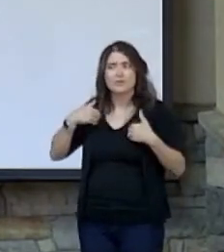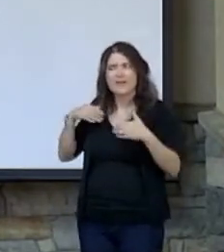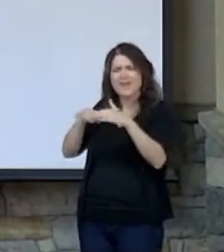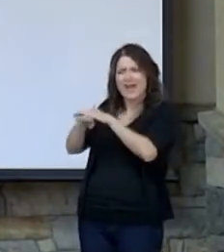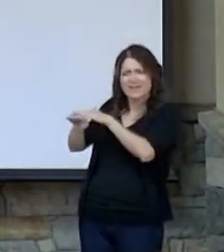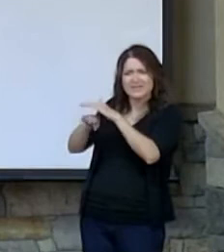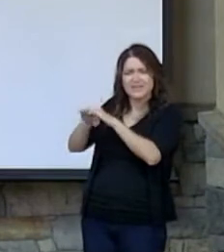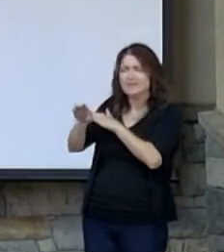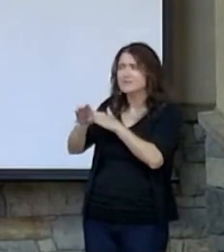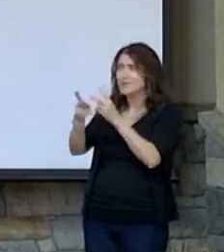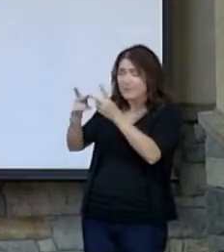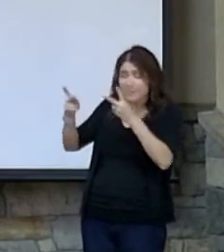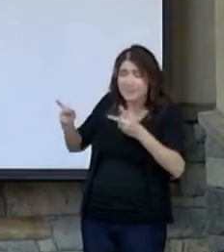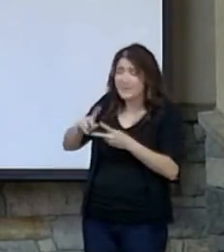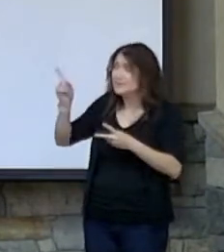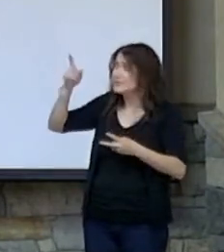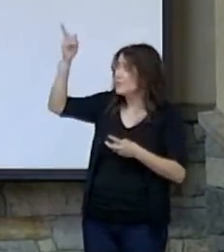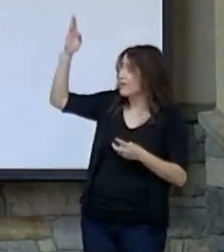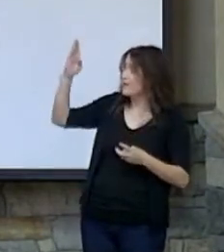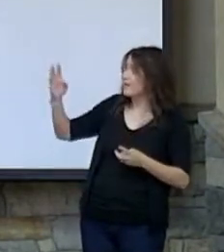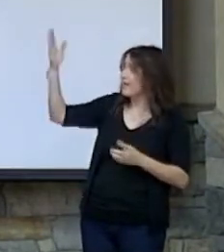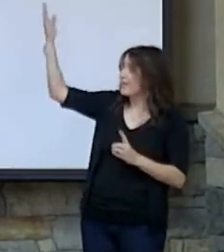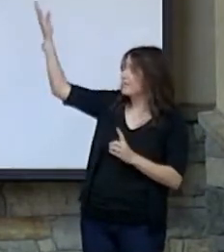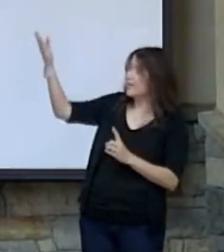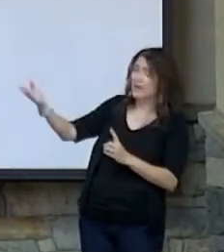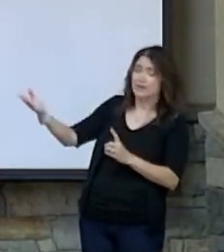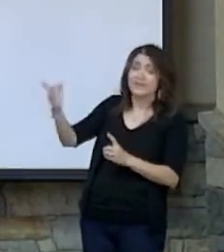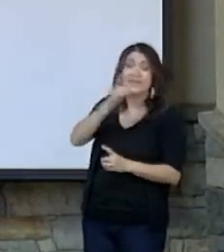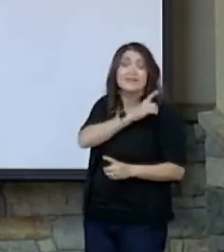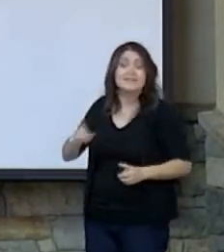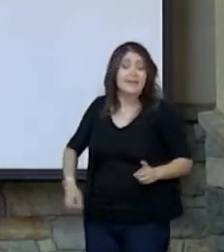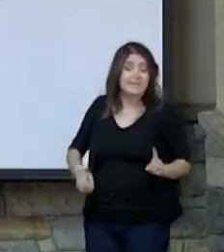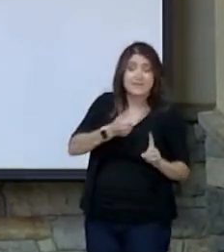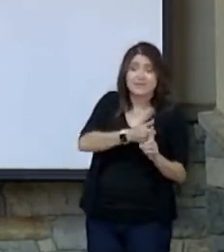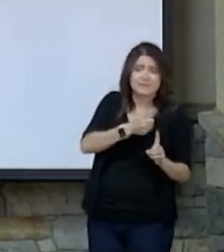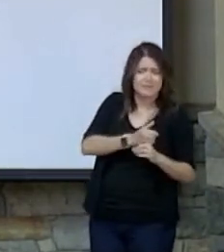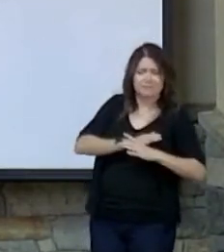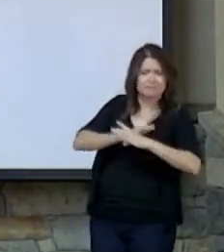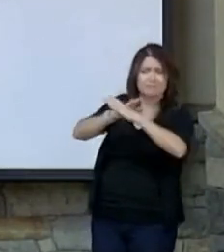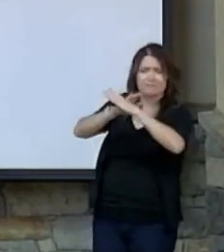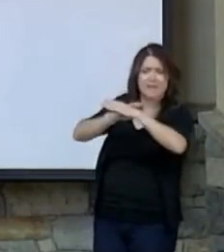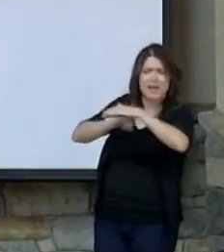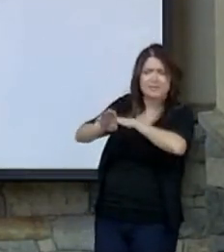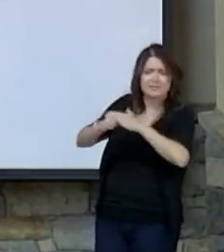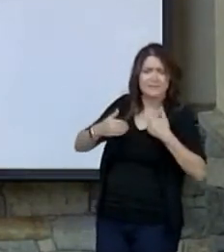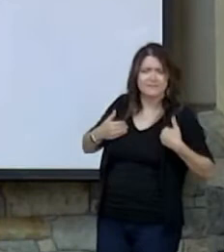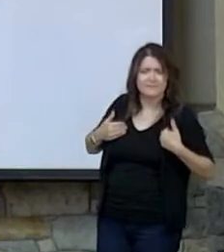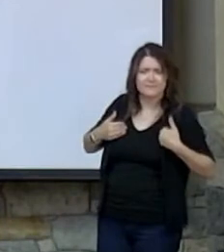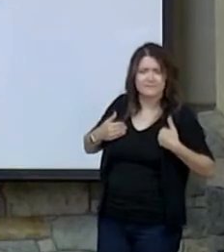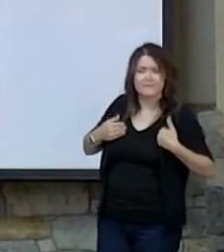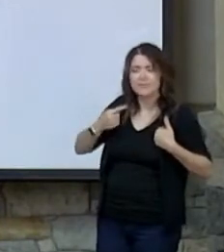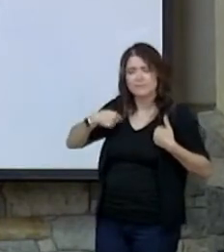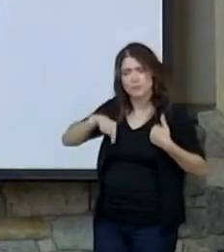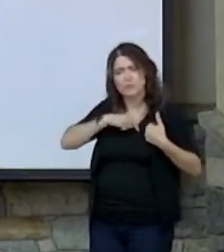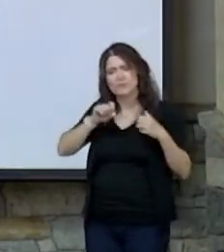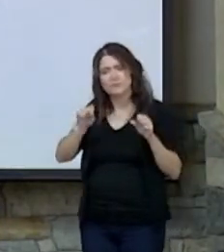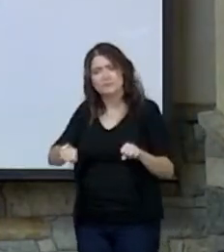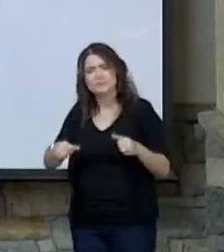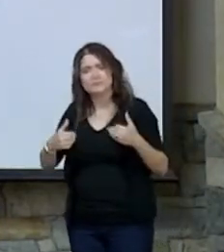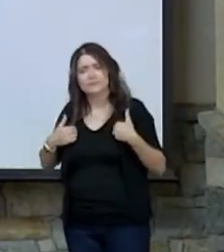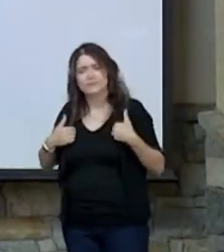God's presence is, the place that even David himself didn't have access to. And in addition to that,